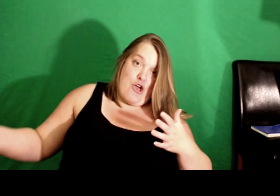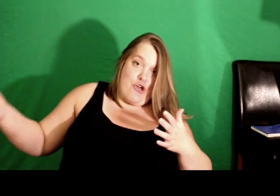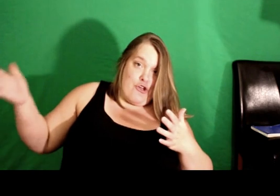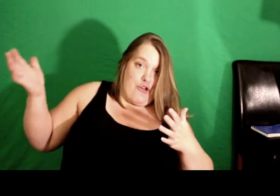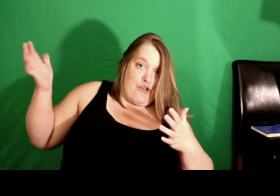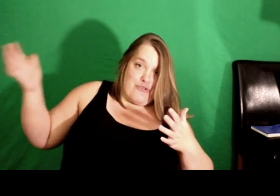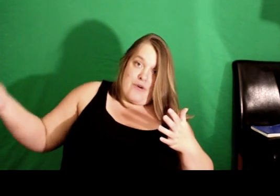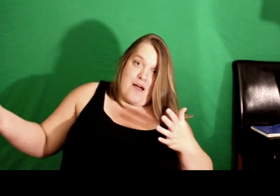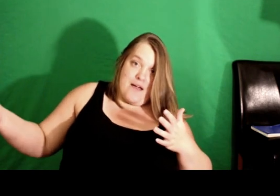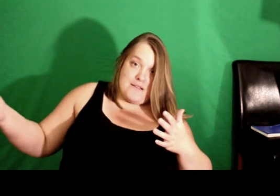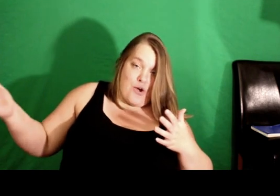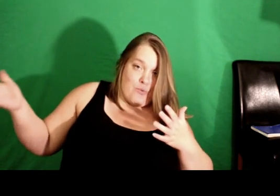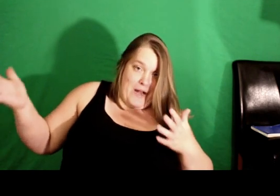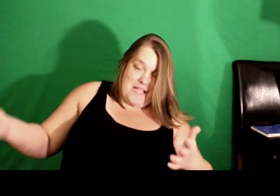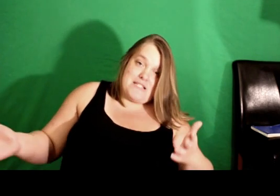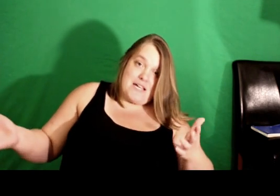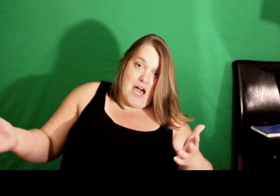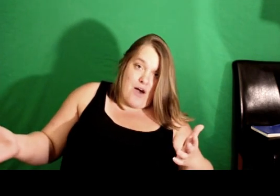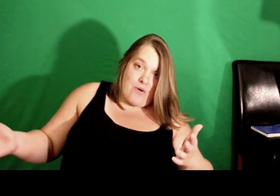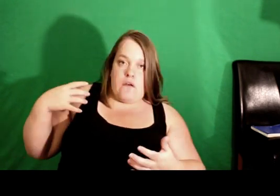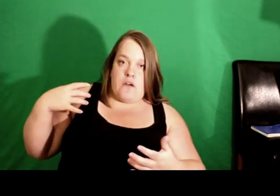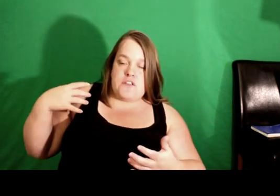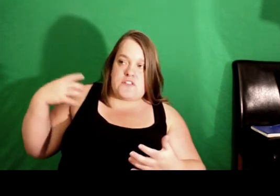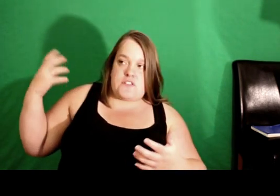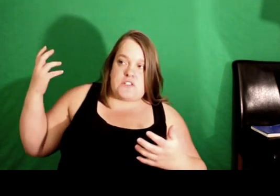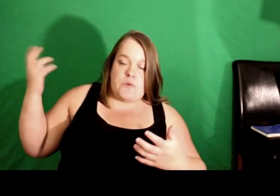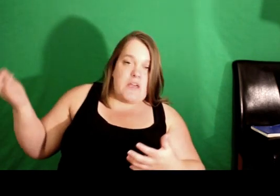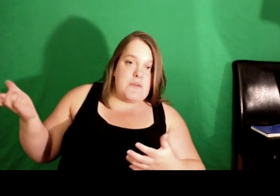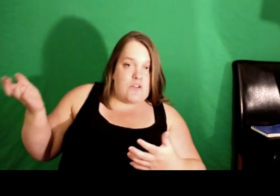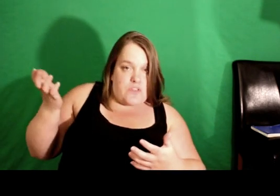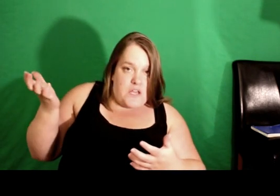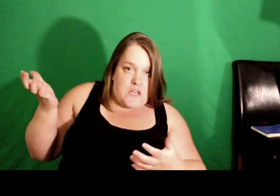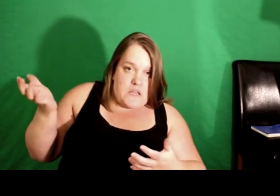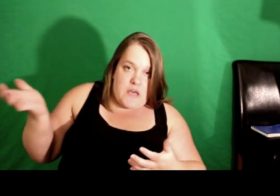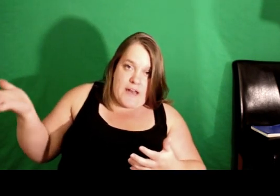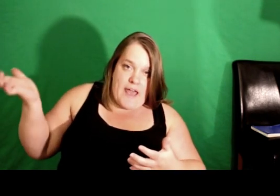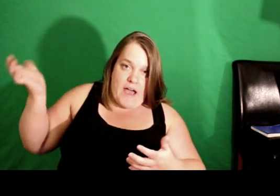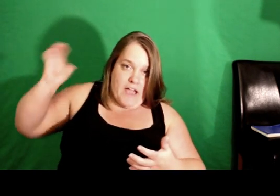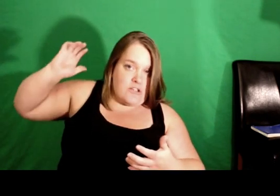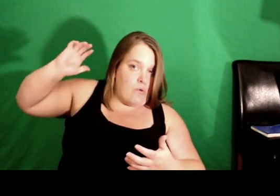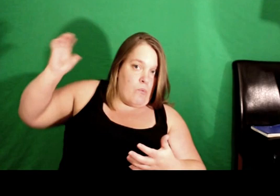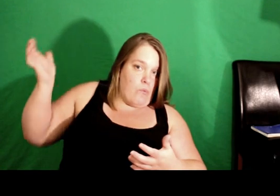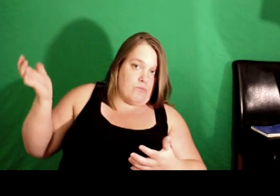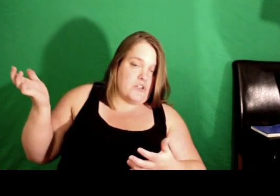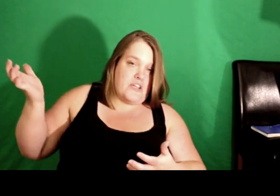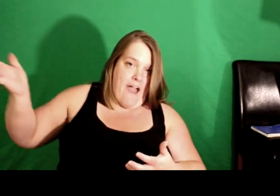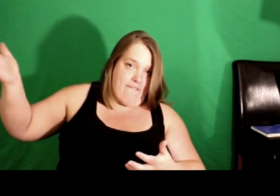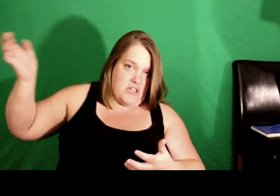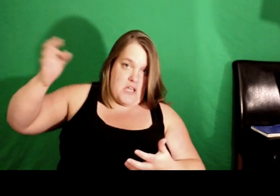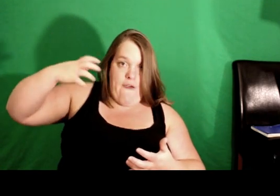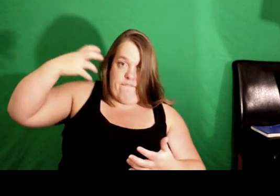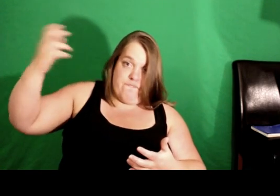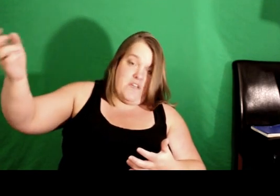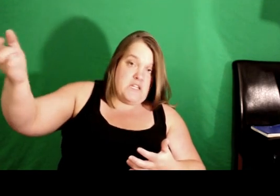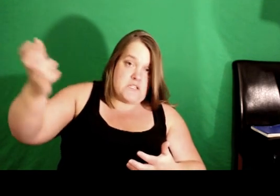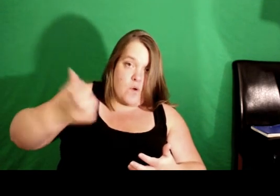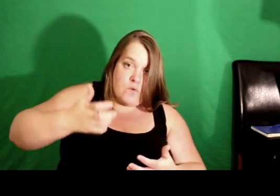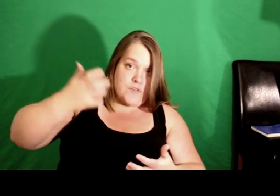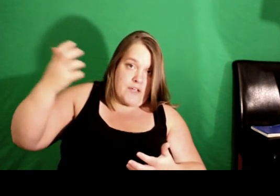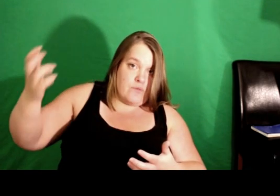you guys are ready to go. So maybe you're thinking that, hey, I don't really have any fitness goals. I don't